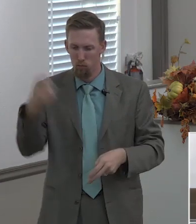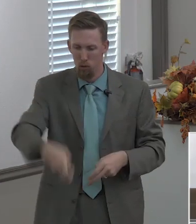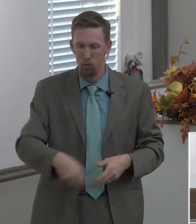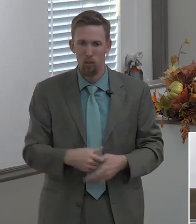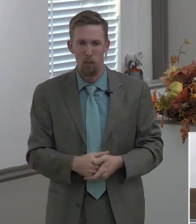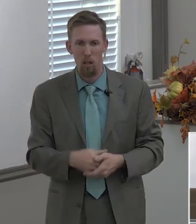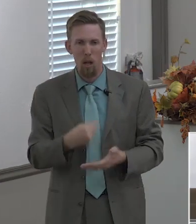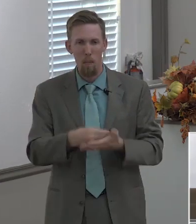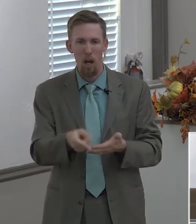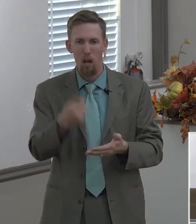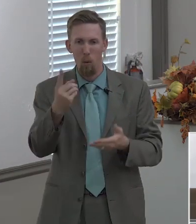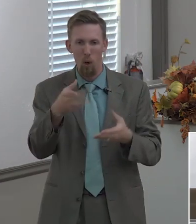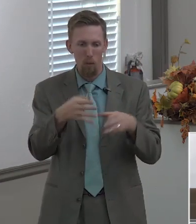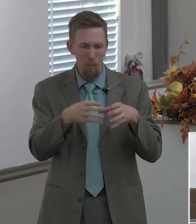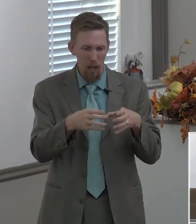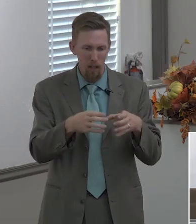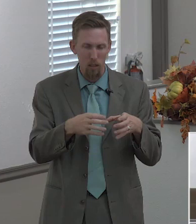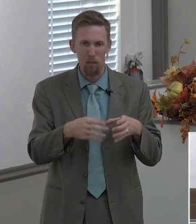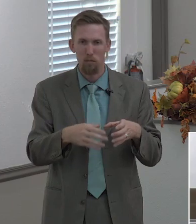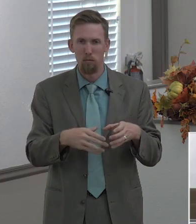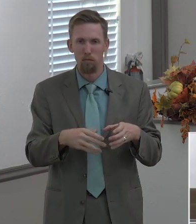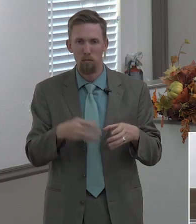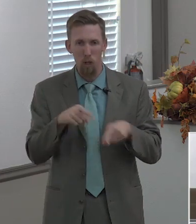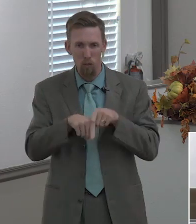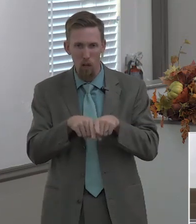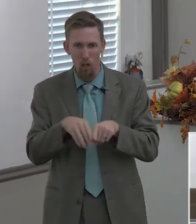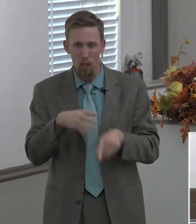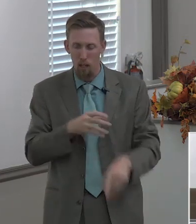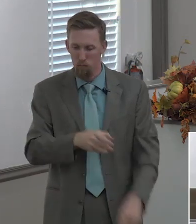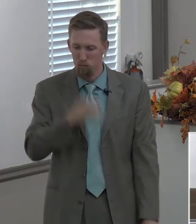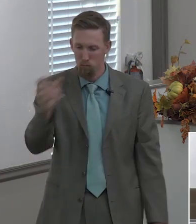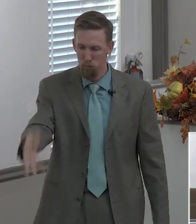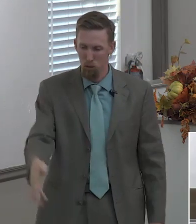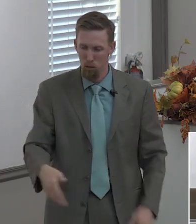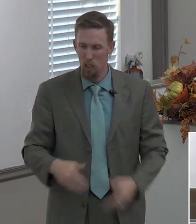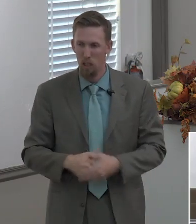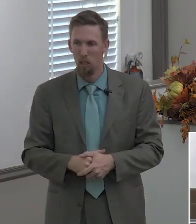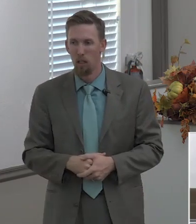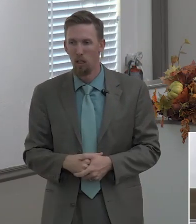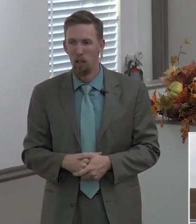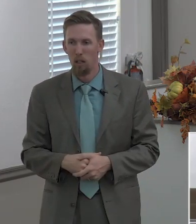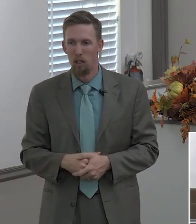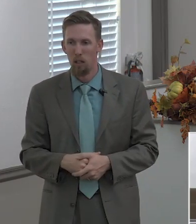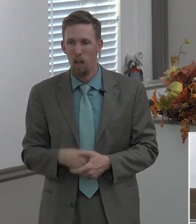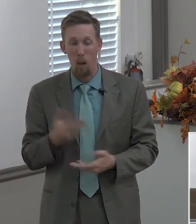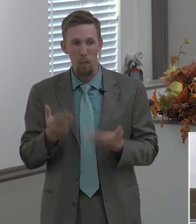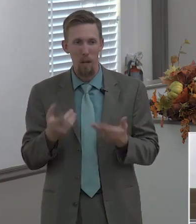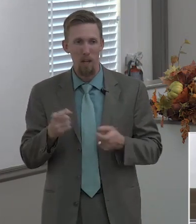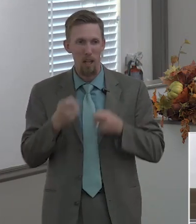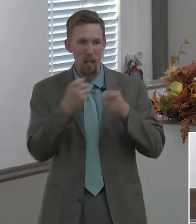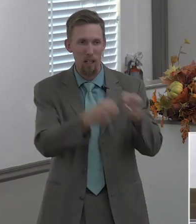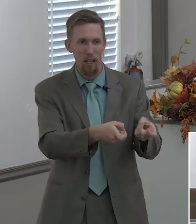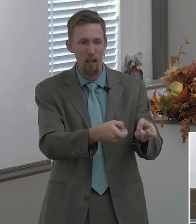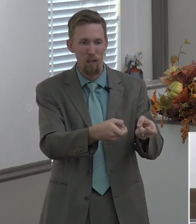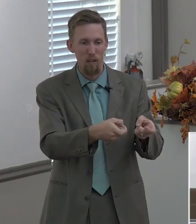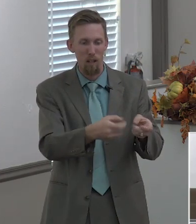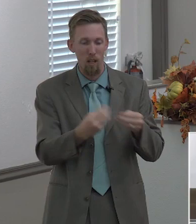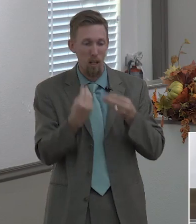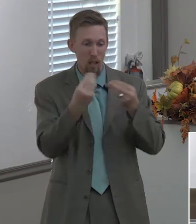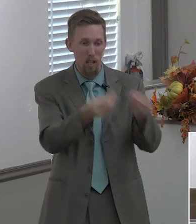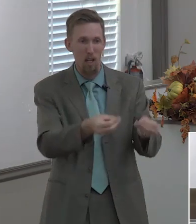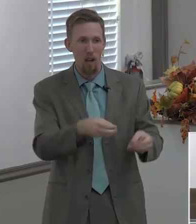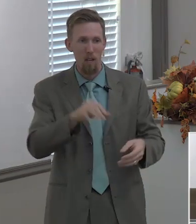why don't you go pick up a pair of socks and bring it to church throw it in the barrel wouldn't it be something if we gave josh